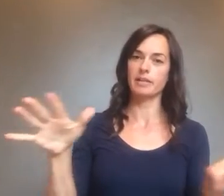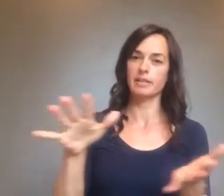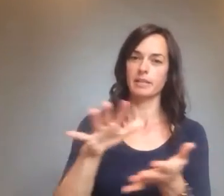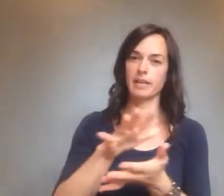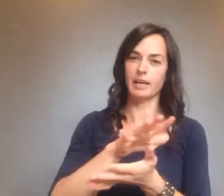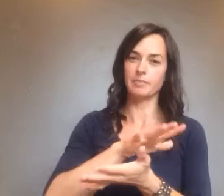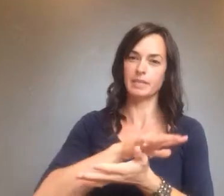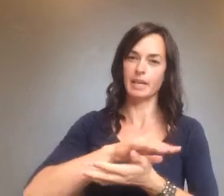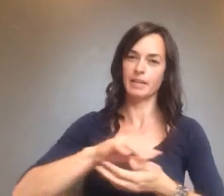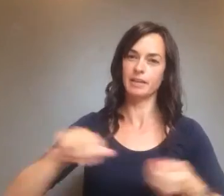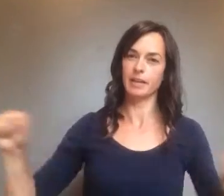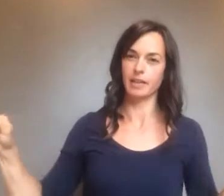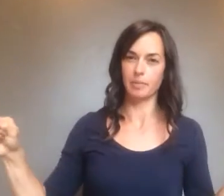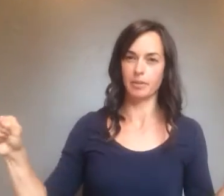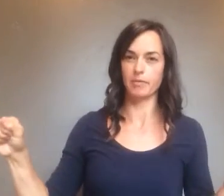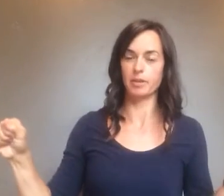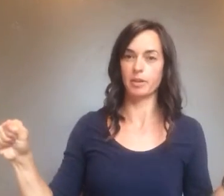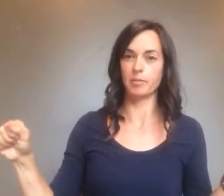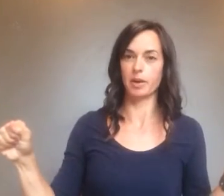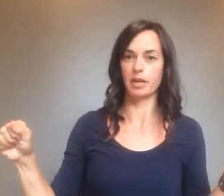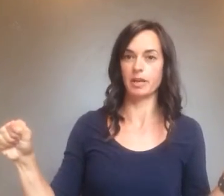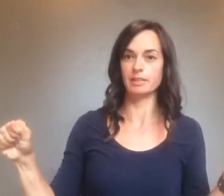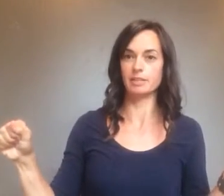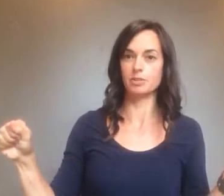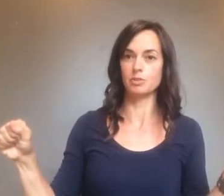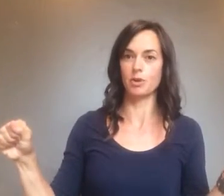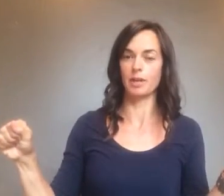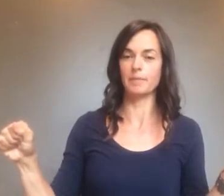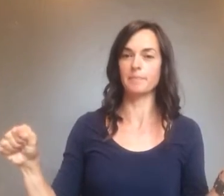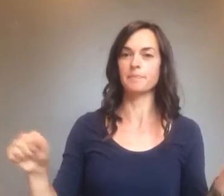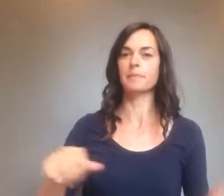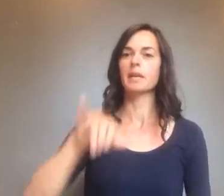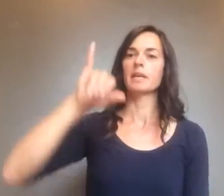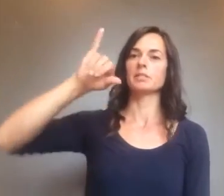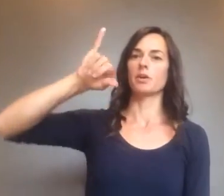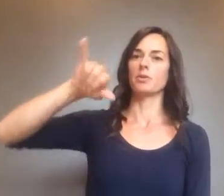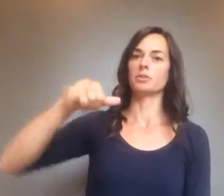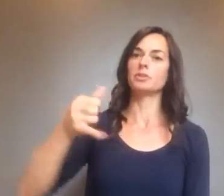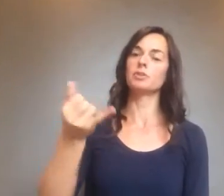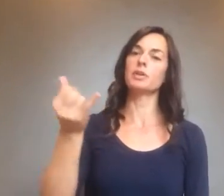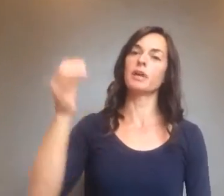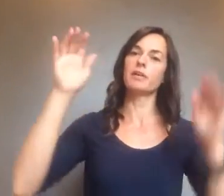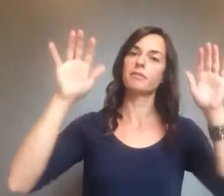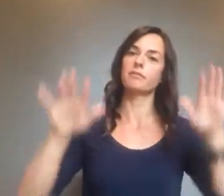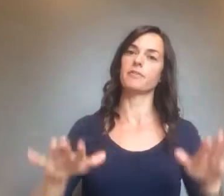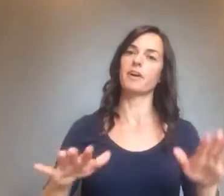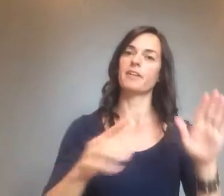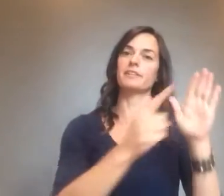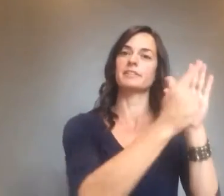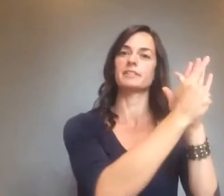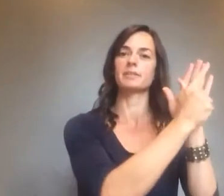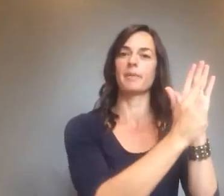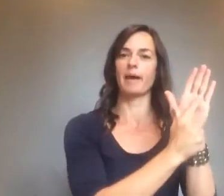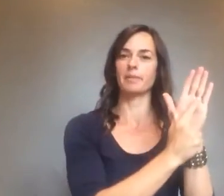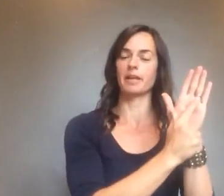they come together, and they pull everything apart again, destroyed. So Judah falls to Babylon,